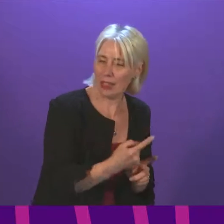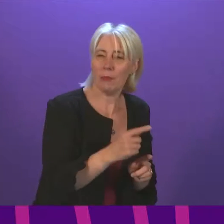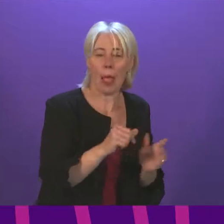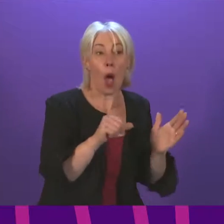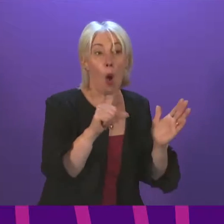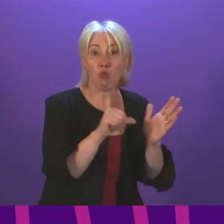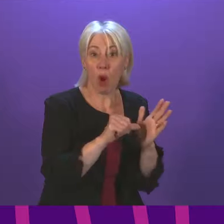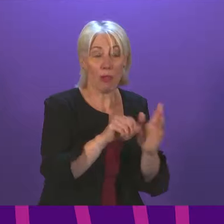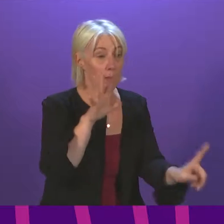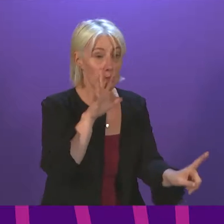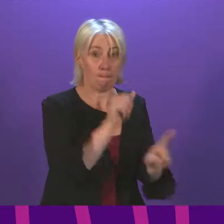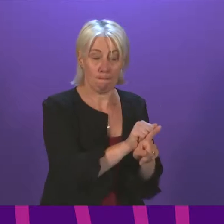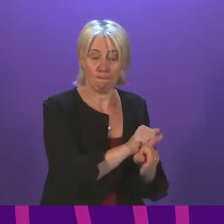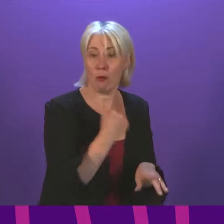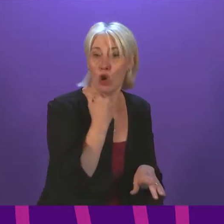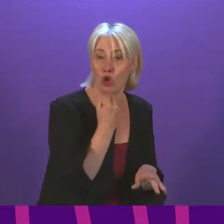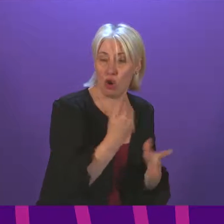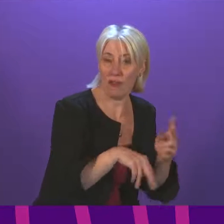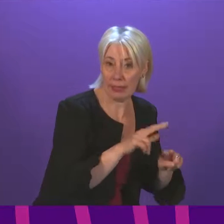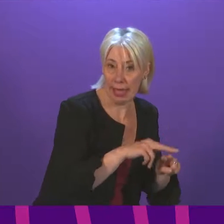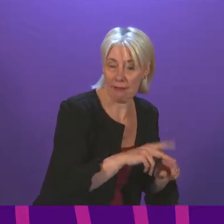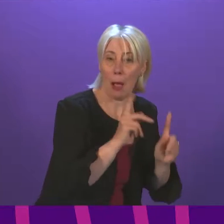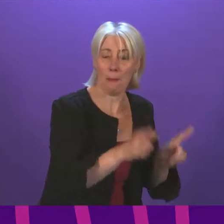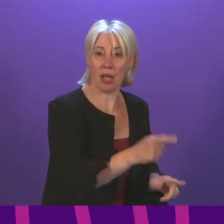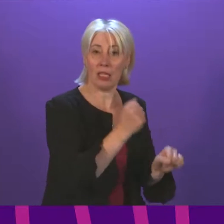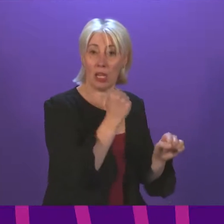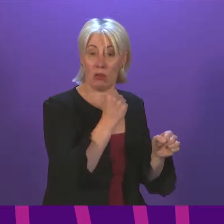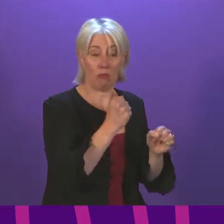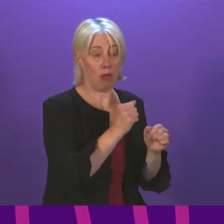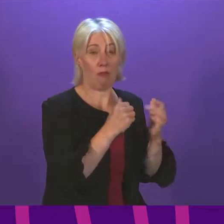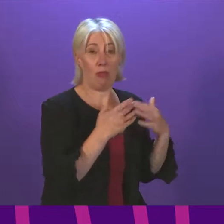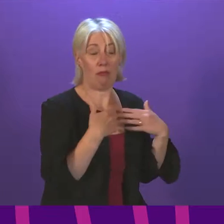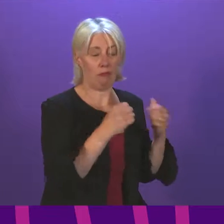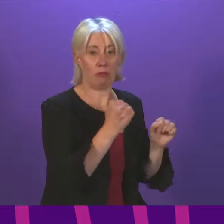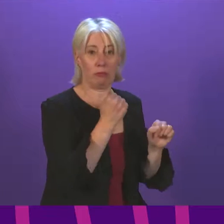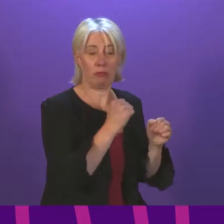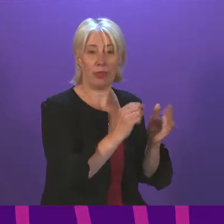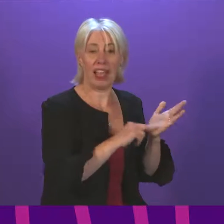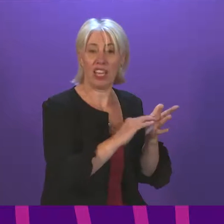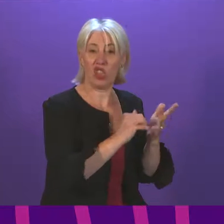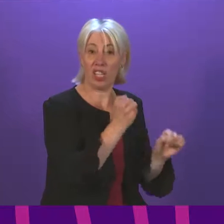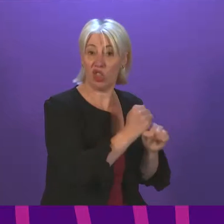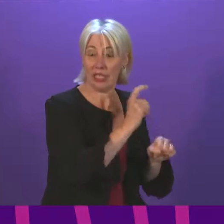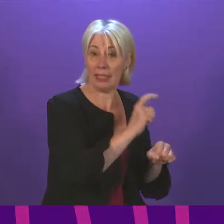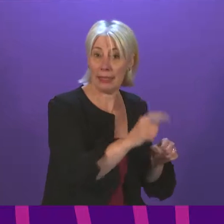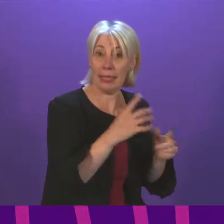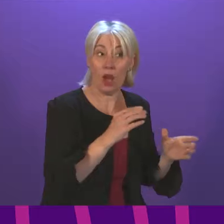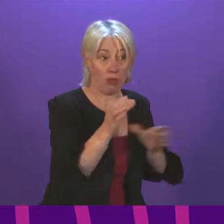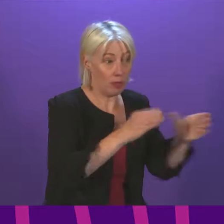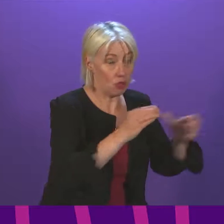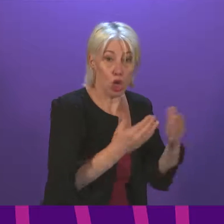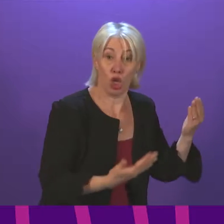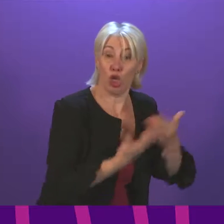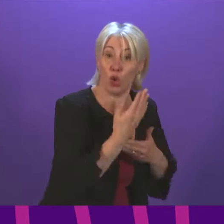problem identified around understaffing, the NHS here to Glasgow and Clyde have taken action. in fact, 670 newly qualified nurses,